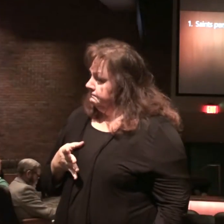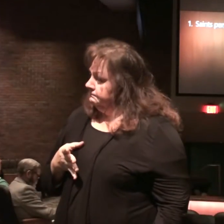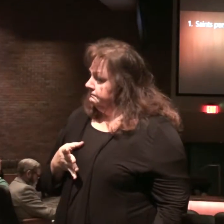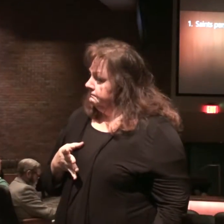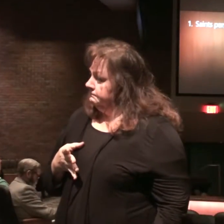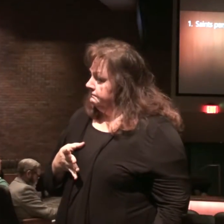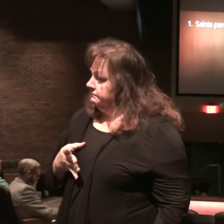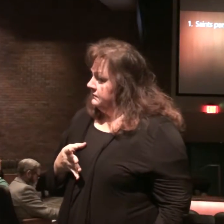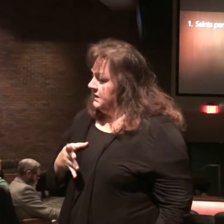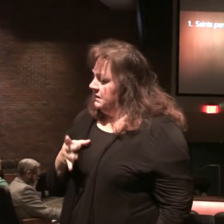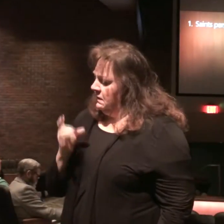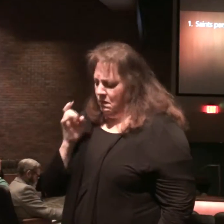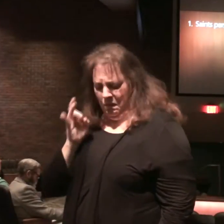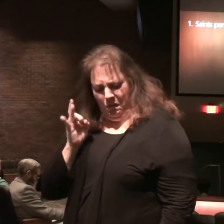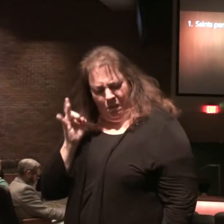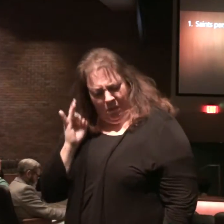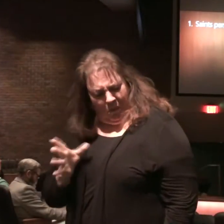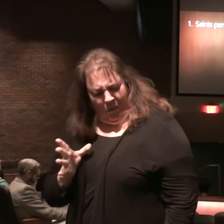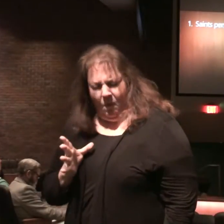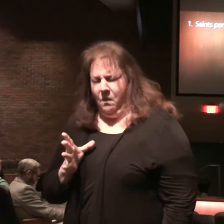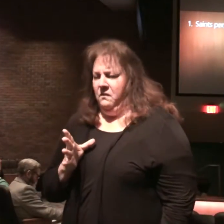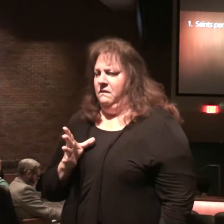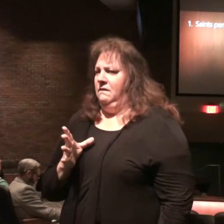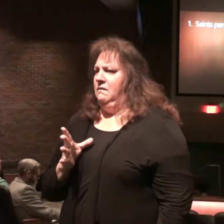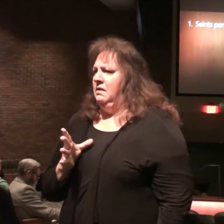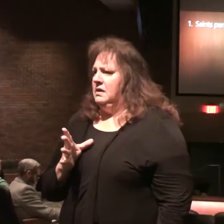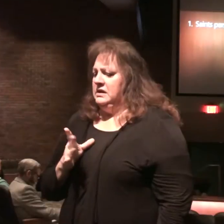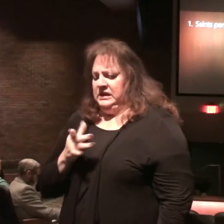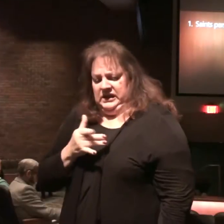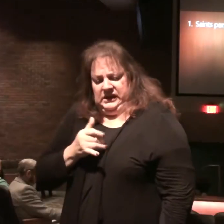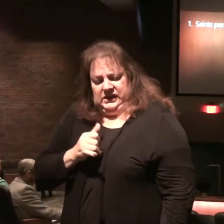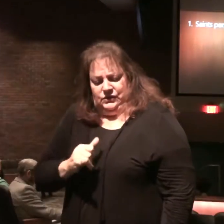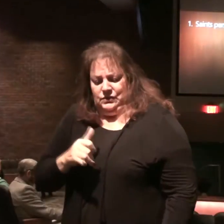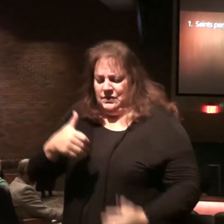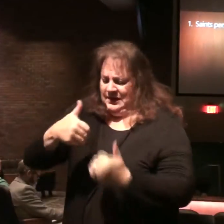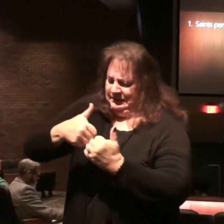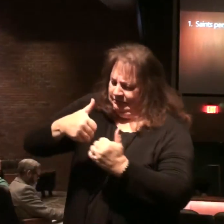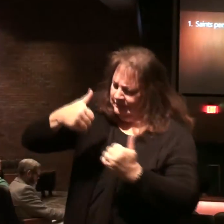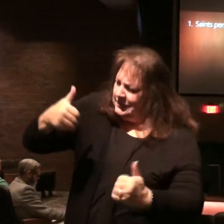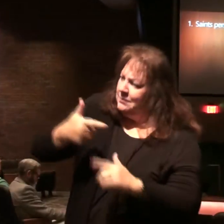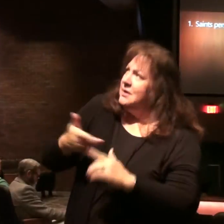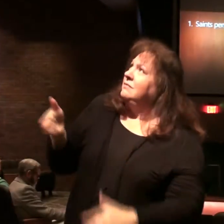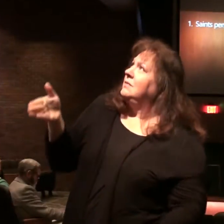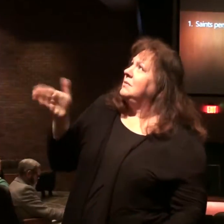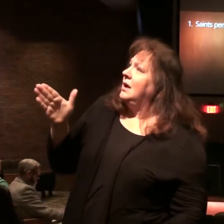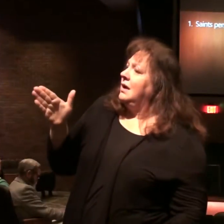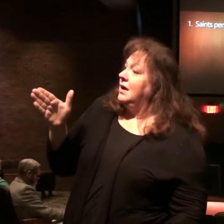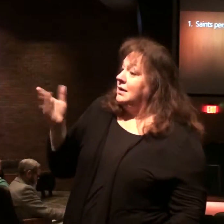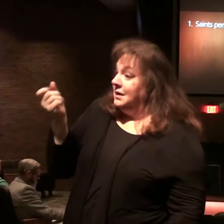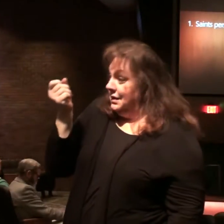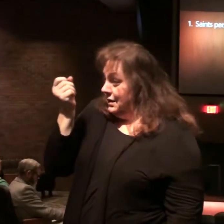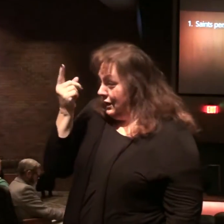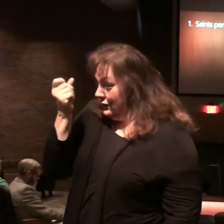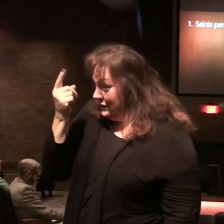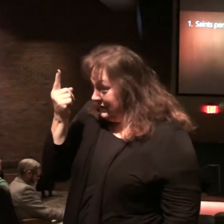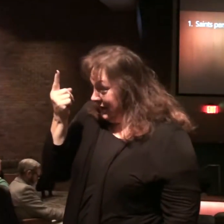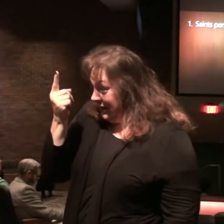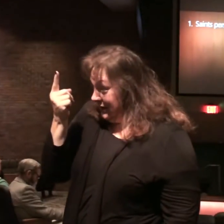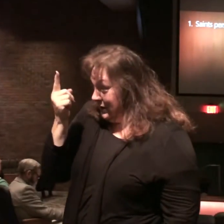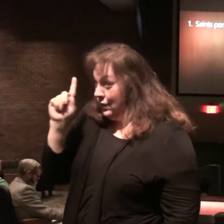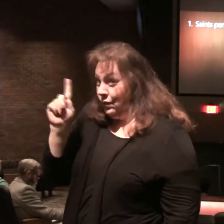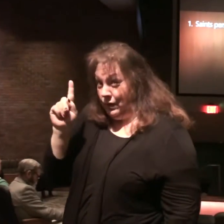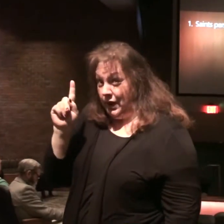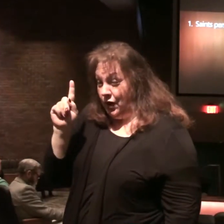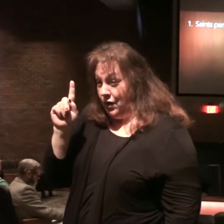The terribleness of an eternity in hell. Realizing where we're going